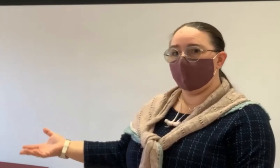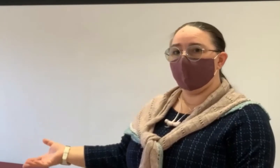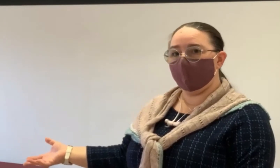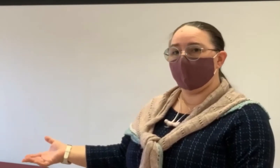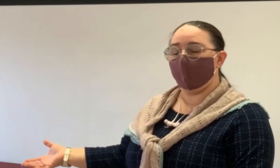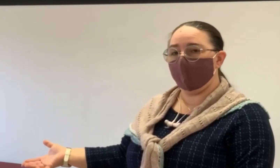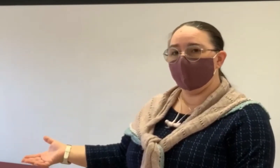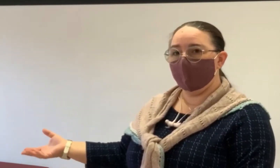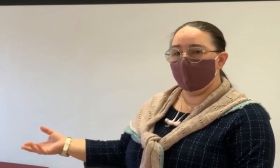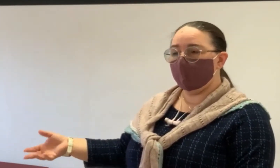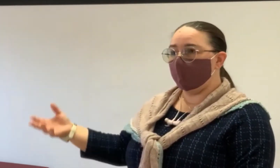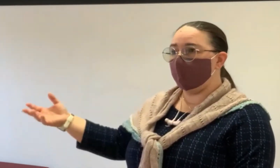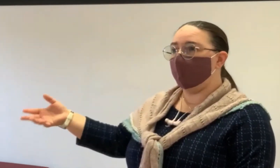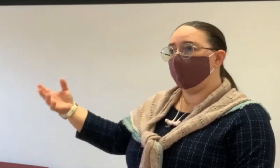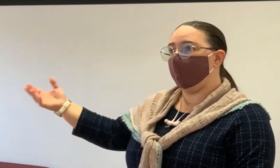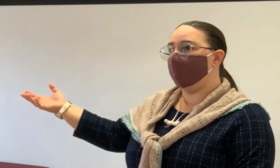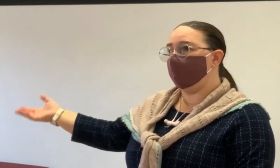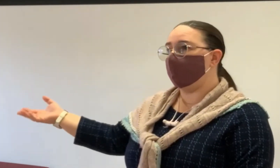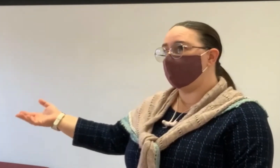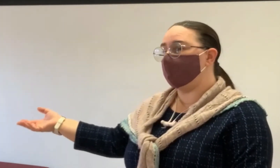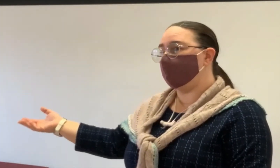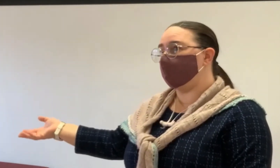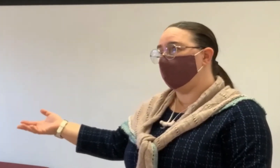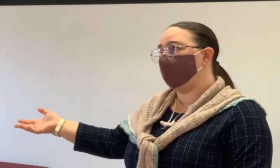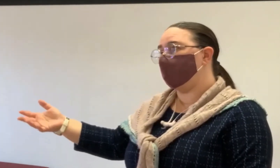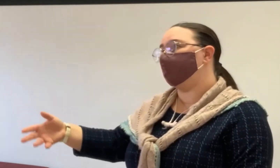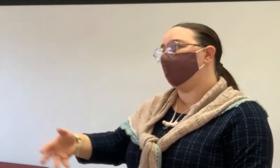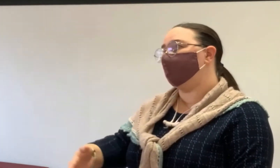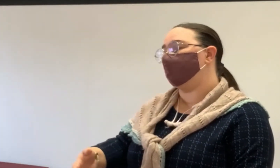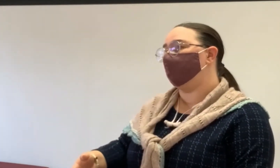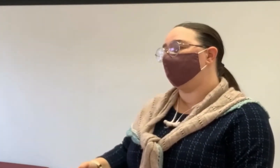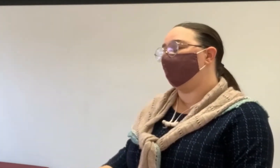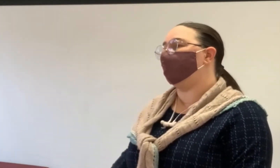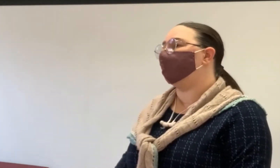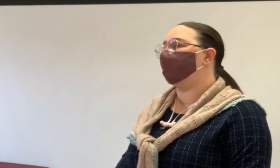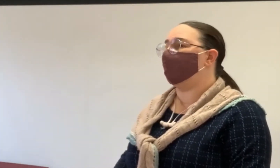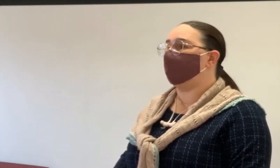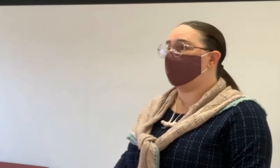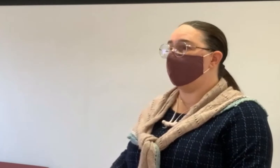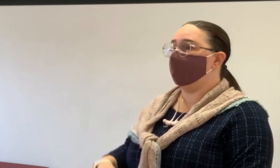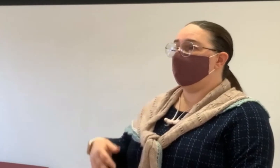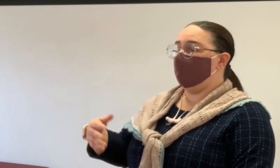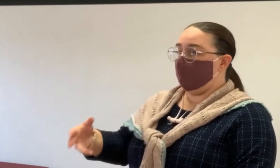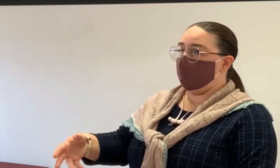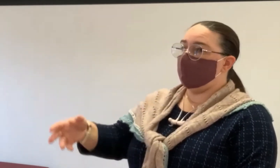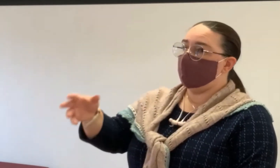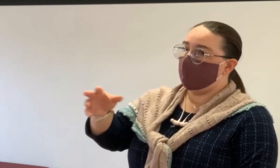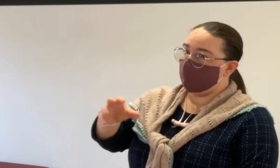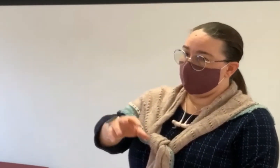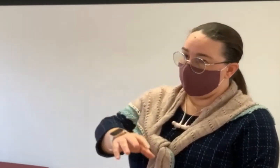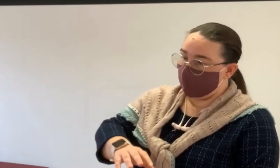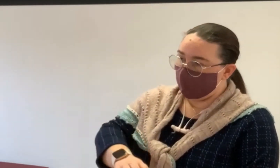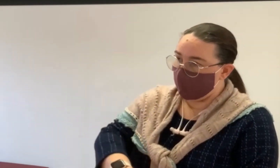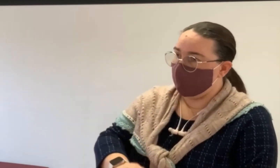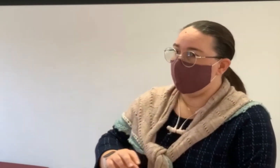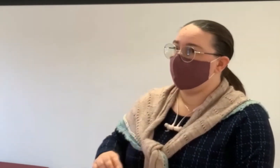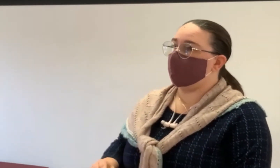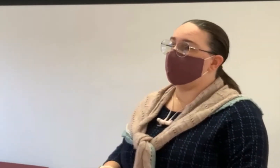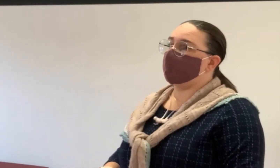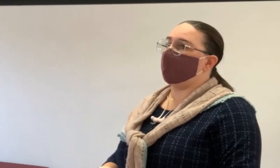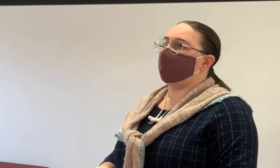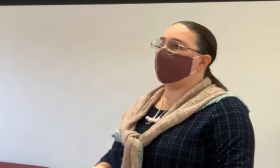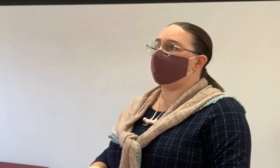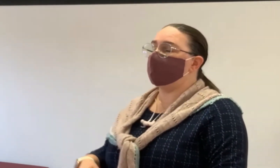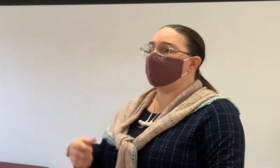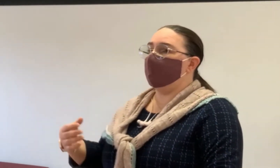debt that you already have. So if you already have a mortgage that is almost as high as the whole value of the property, then you don't have